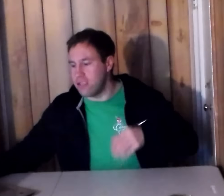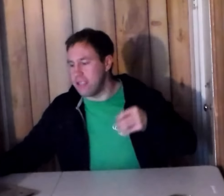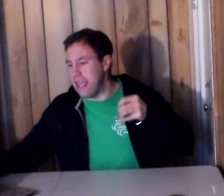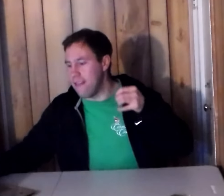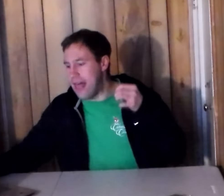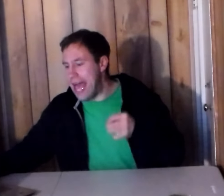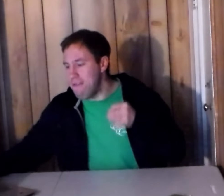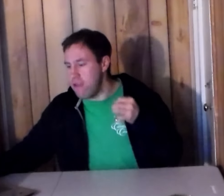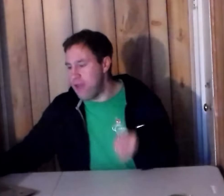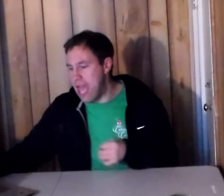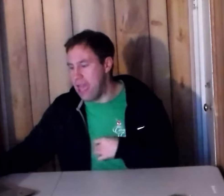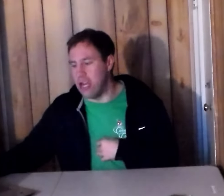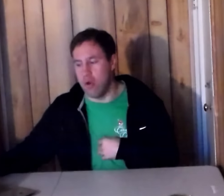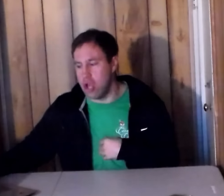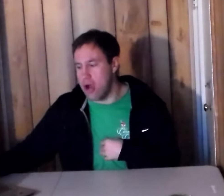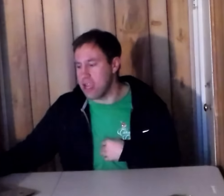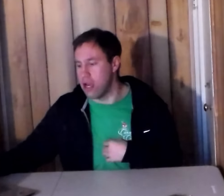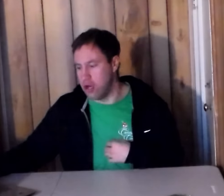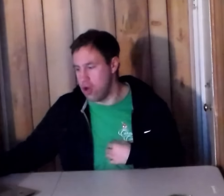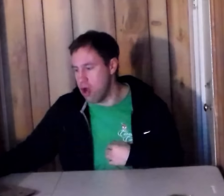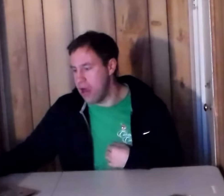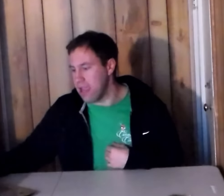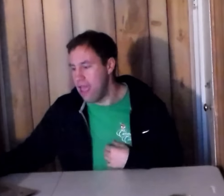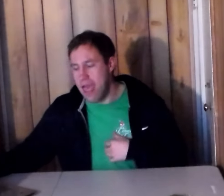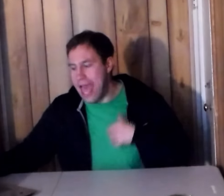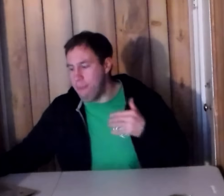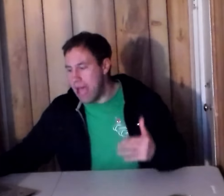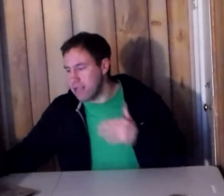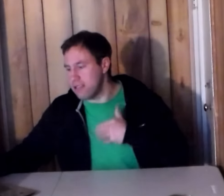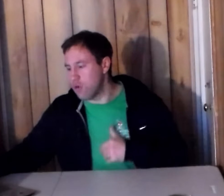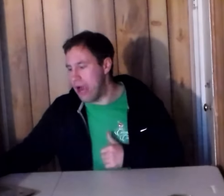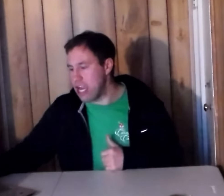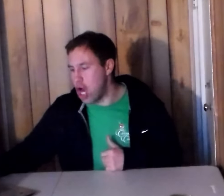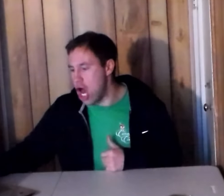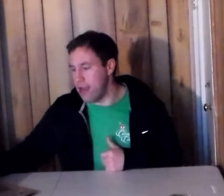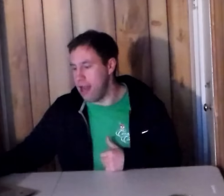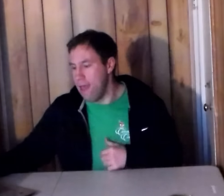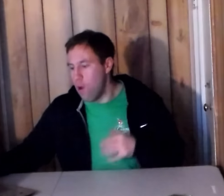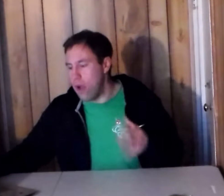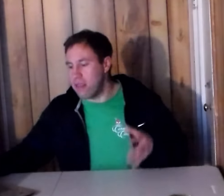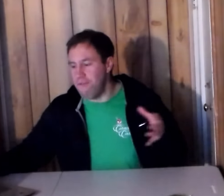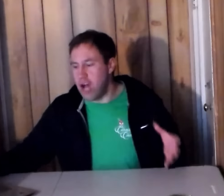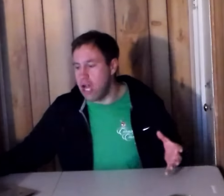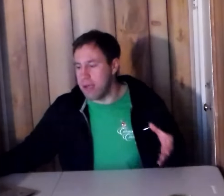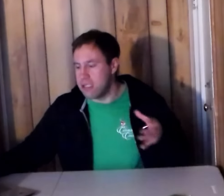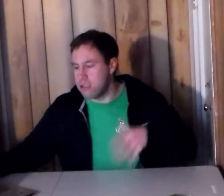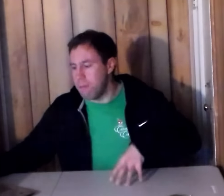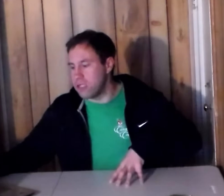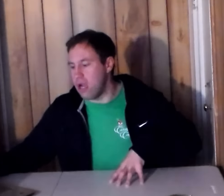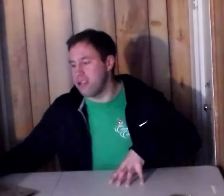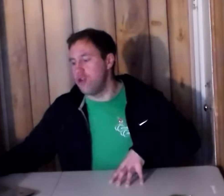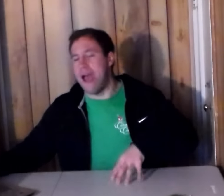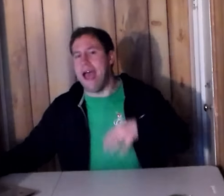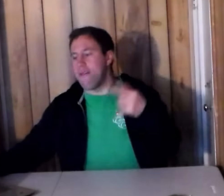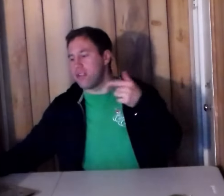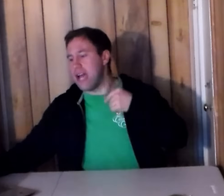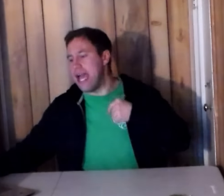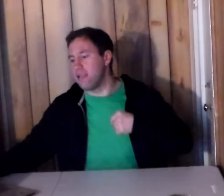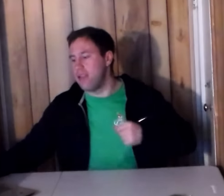first live event in New York, New York at Madison Square Garden with the following superstars who were advertised.